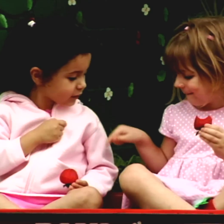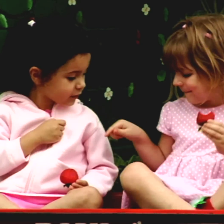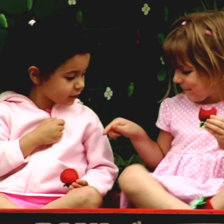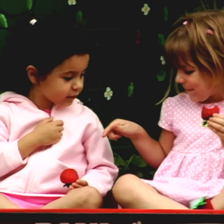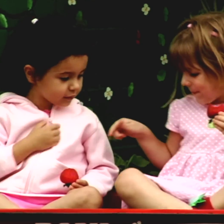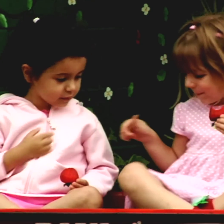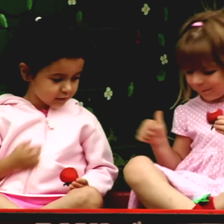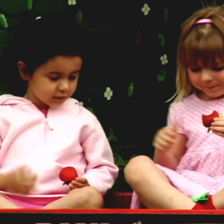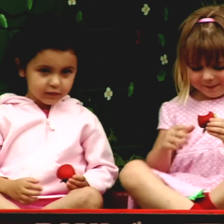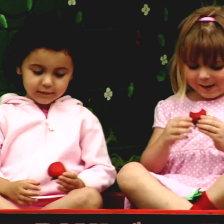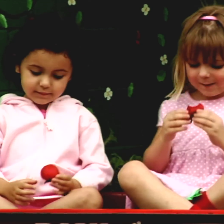Strawberry.